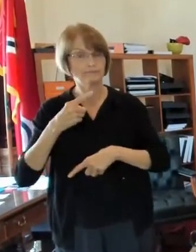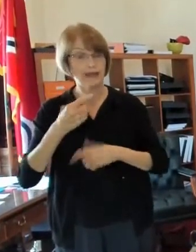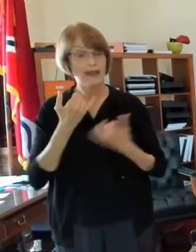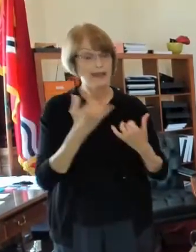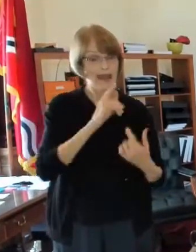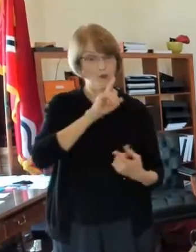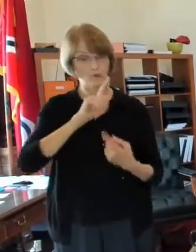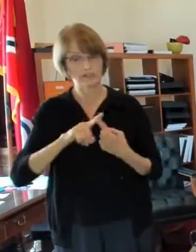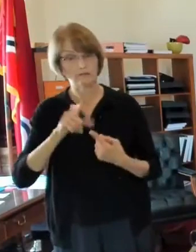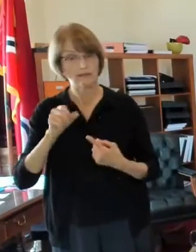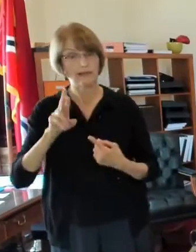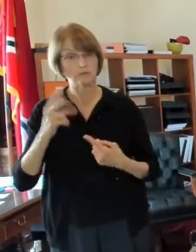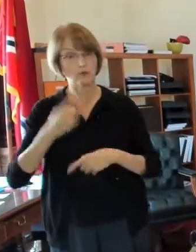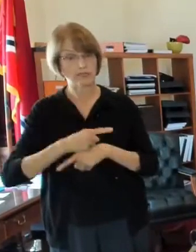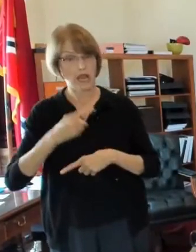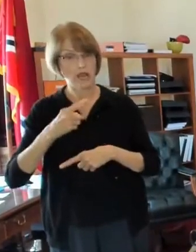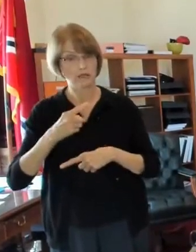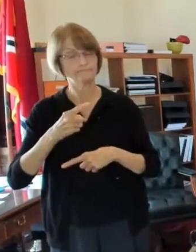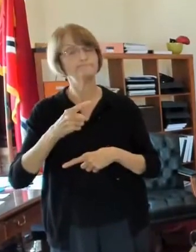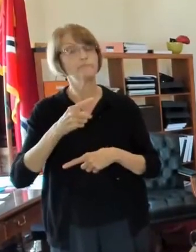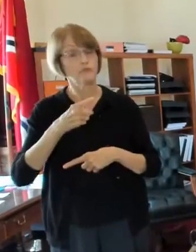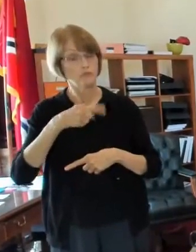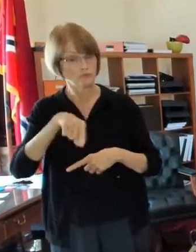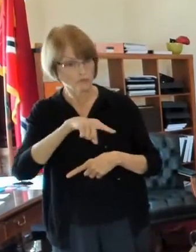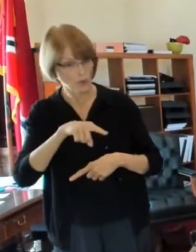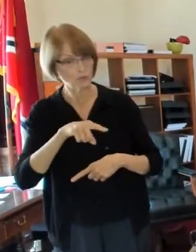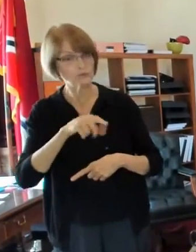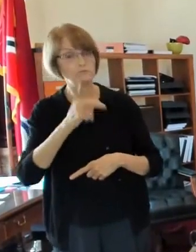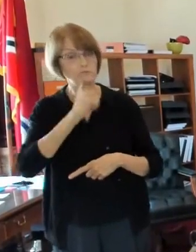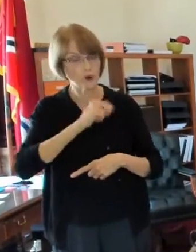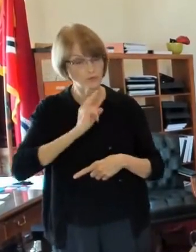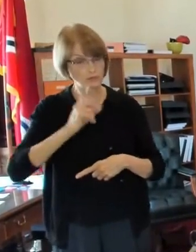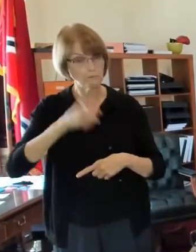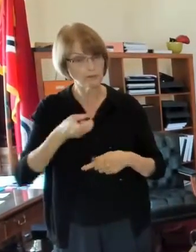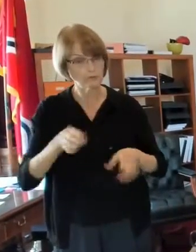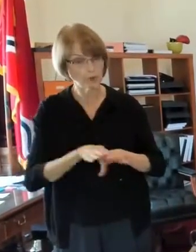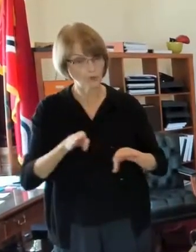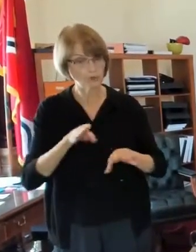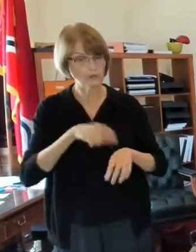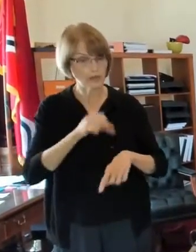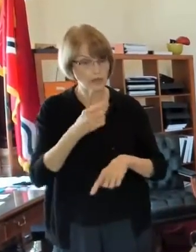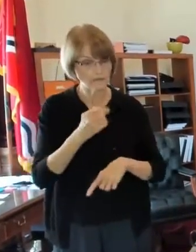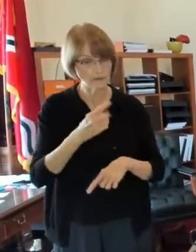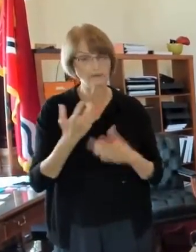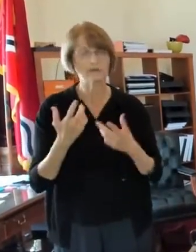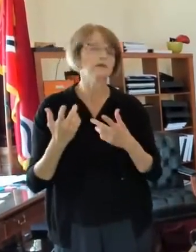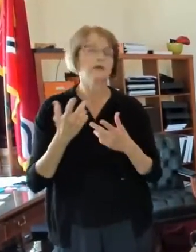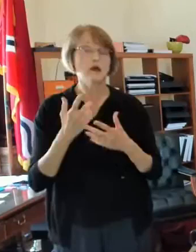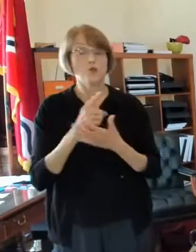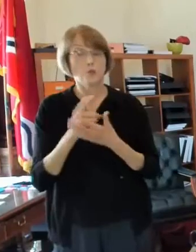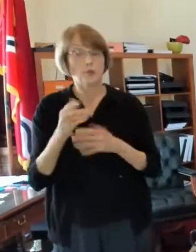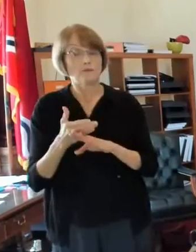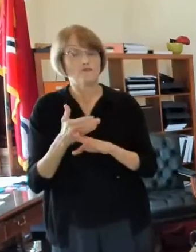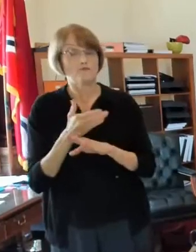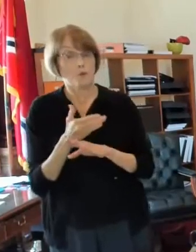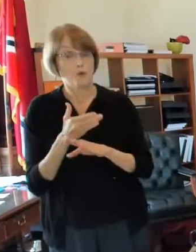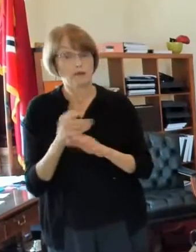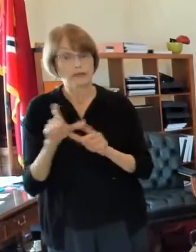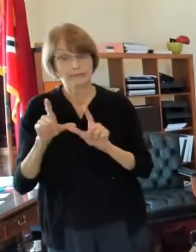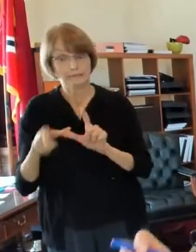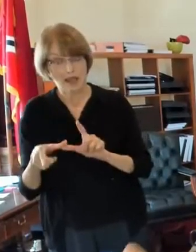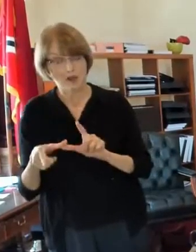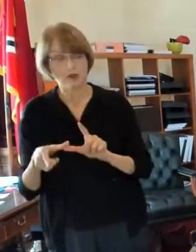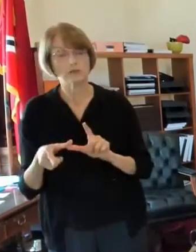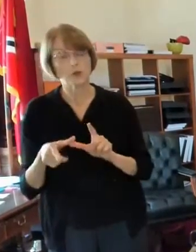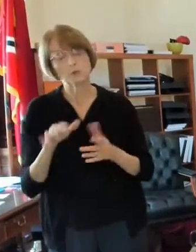effect until then and then we'll be reevaluating it in the week leading up to it to see whether or not we have to extend